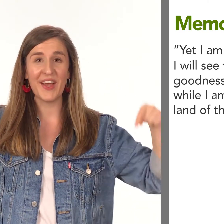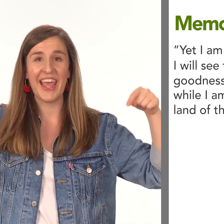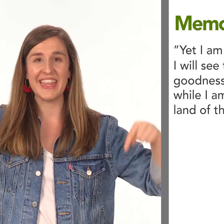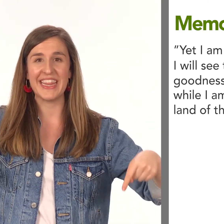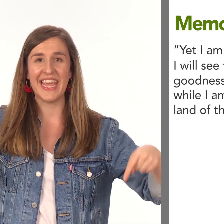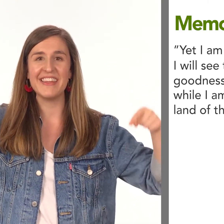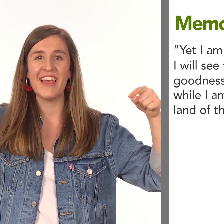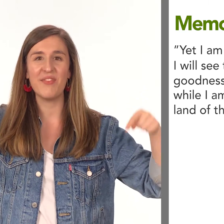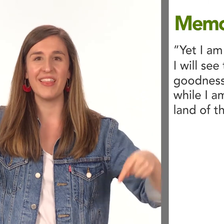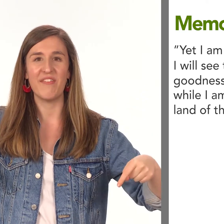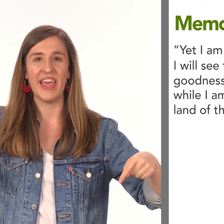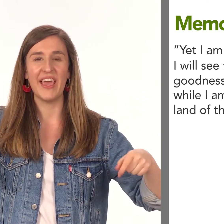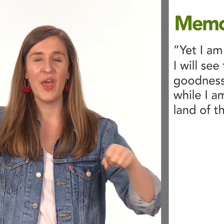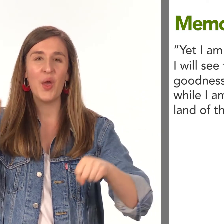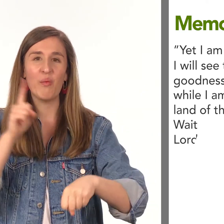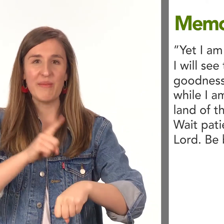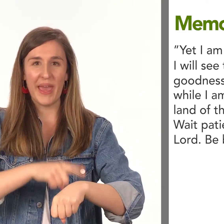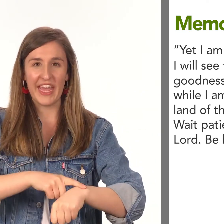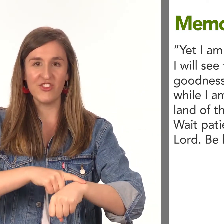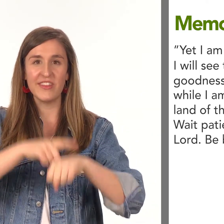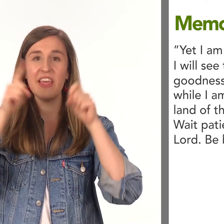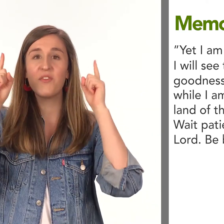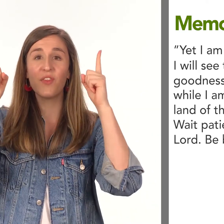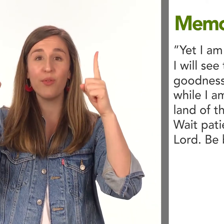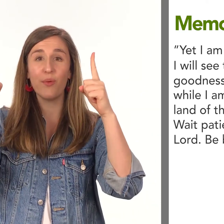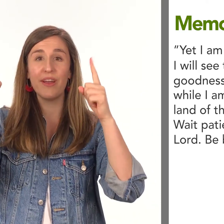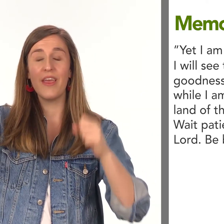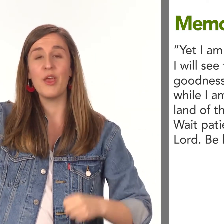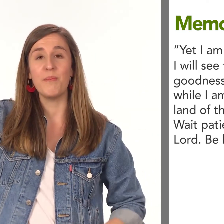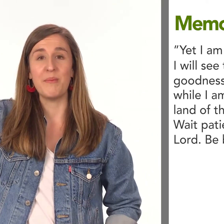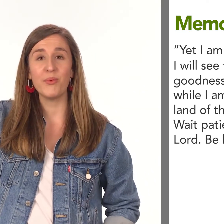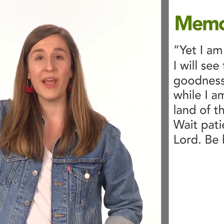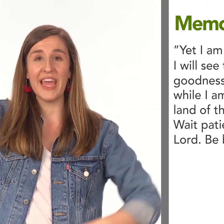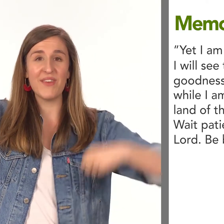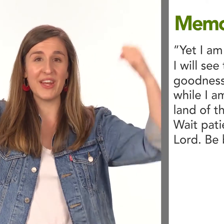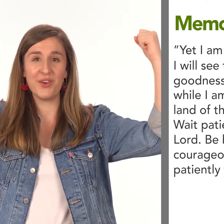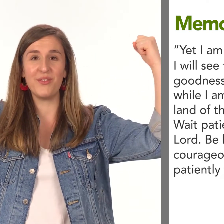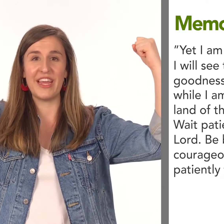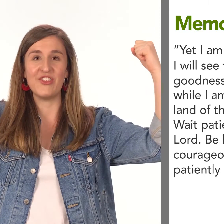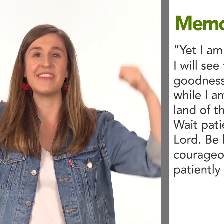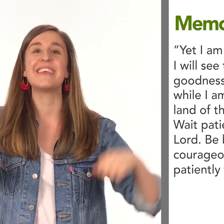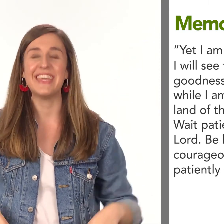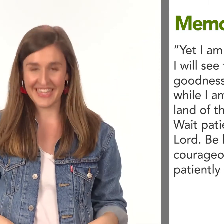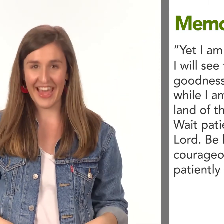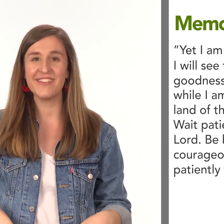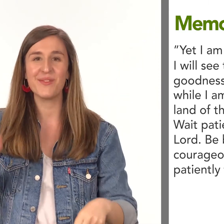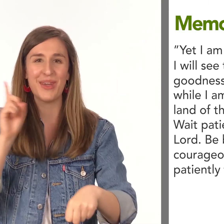in the land of the living wait patiently for the lord be brave and courageous yes wait